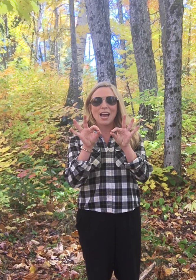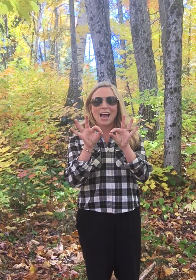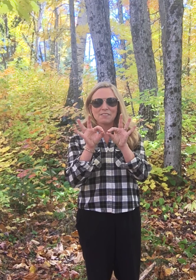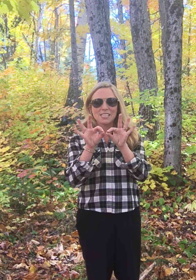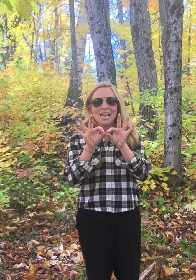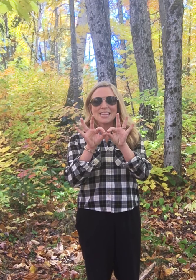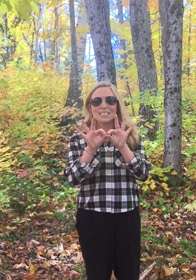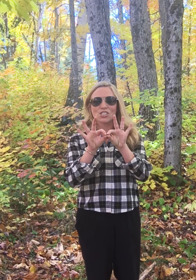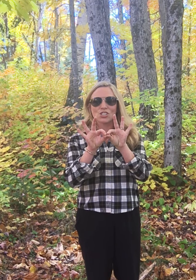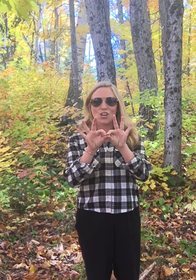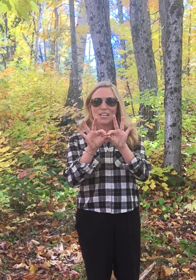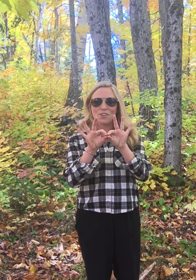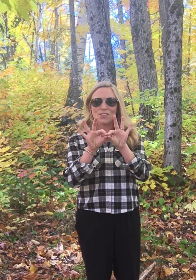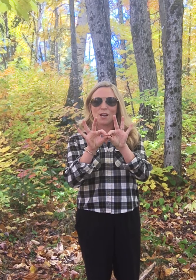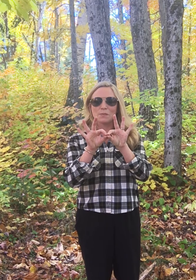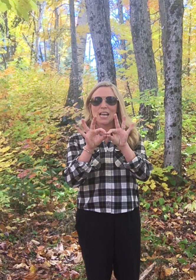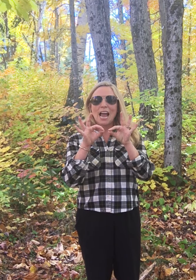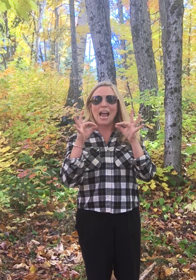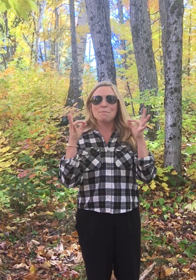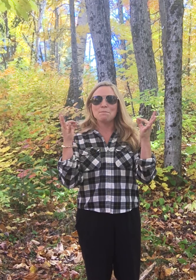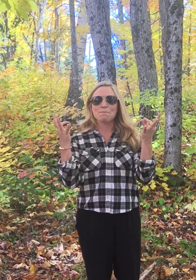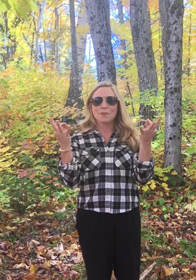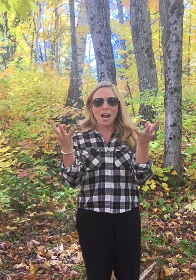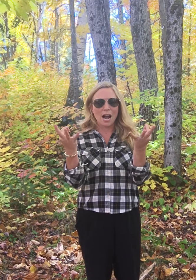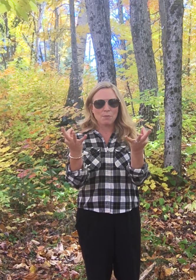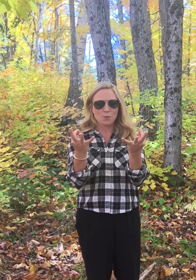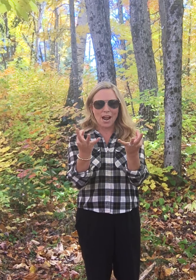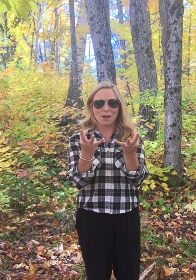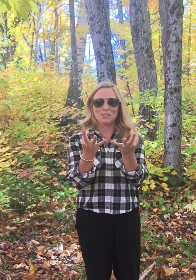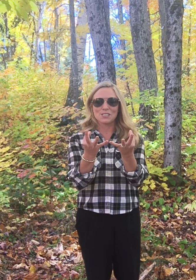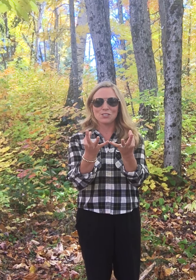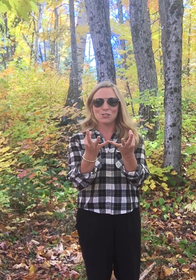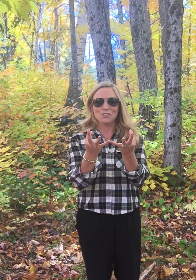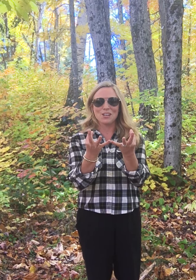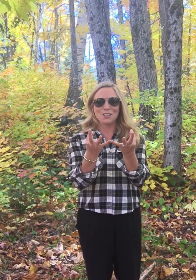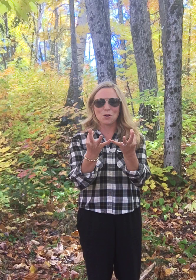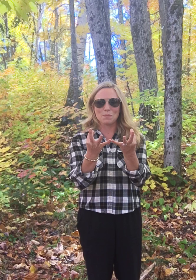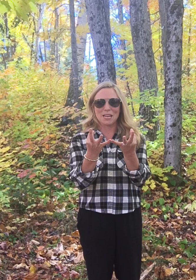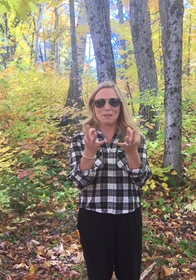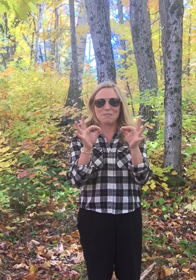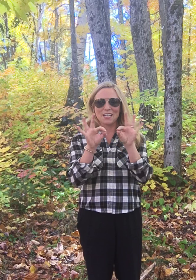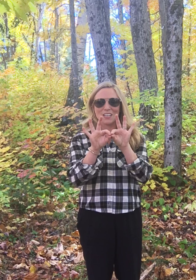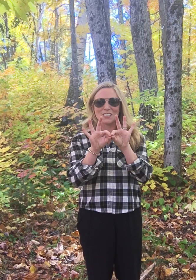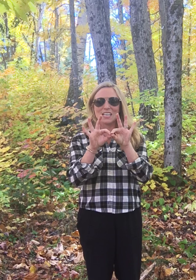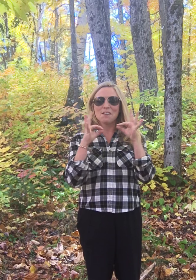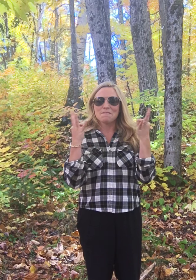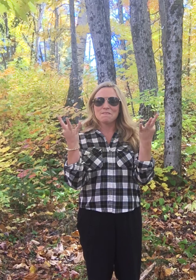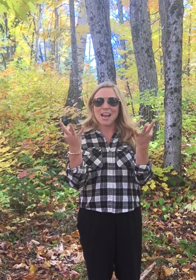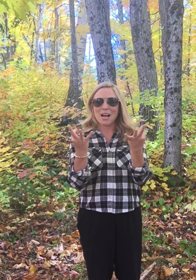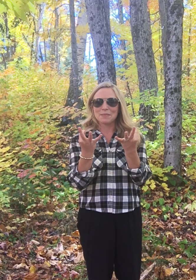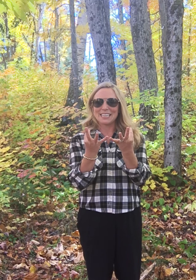F's that start at your thumbs and come around to your baby fingers. Family.